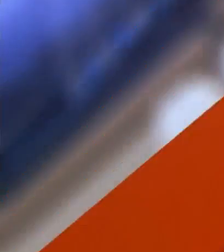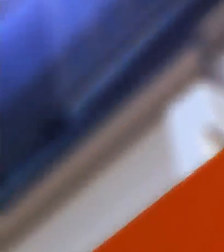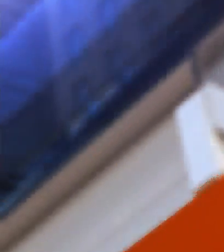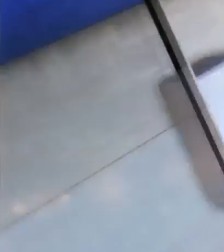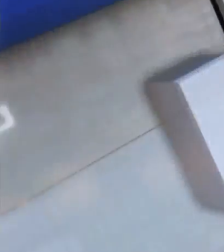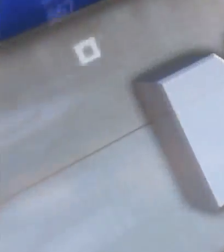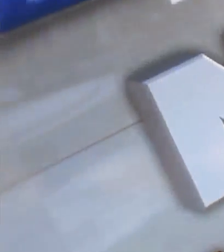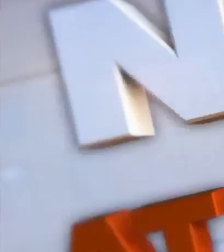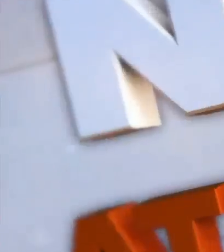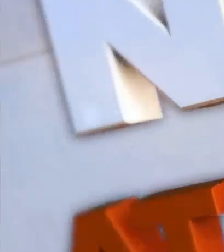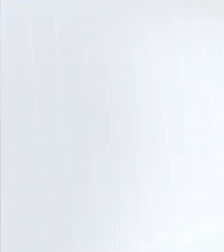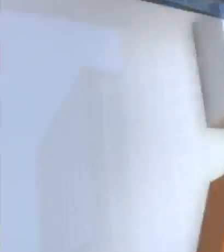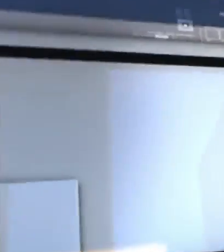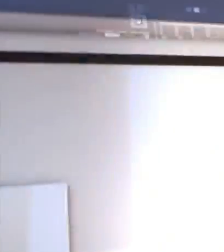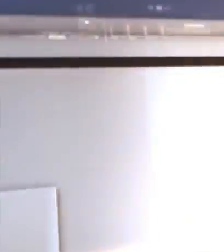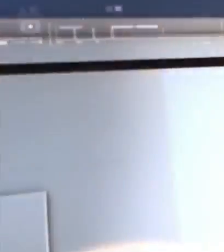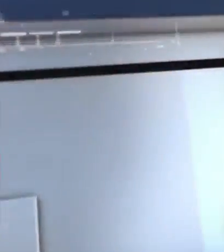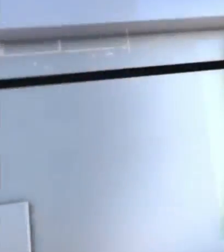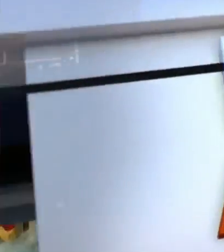tells us who's doing the tracing.